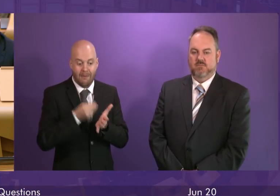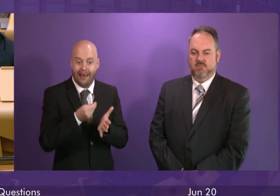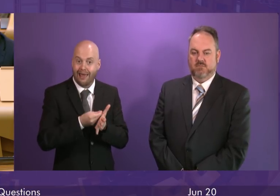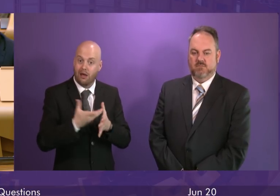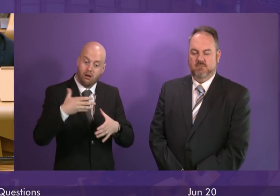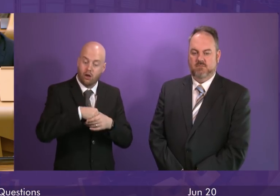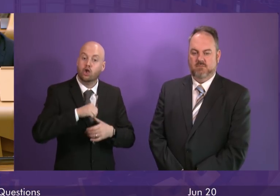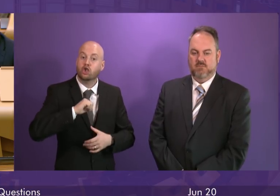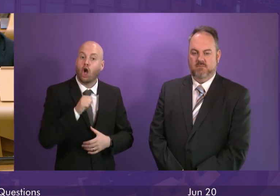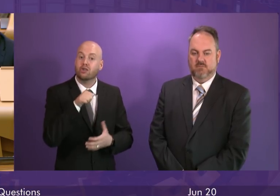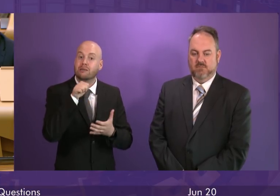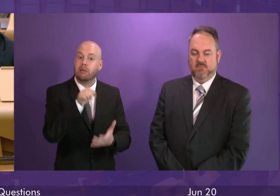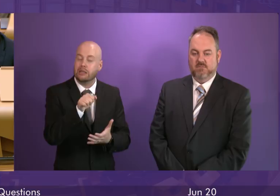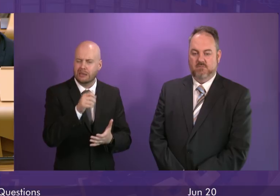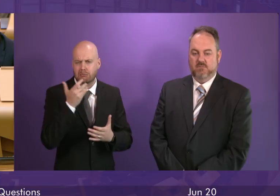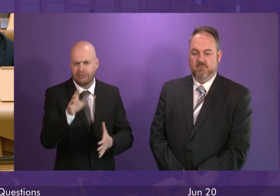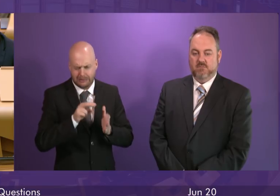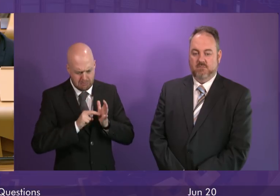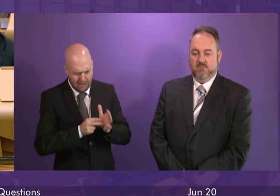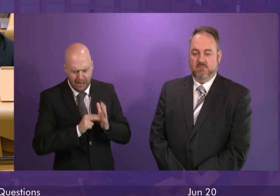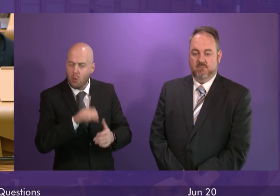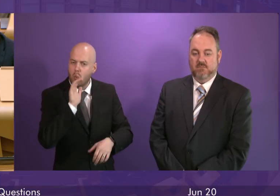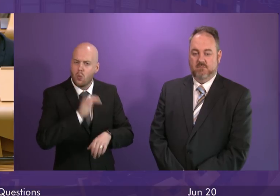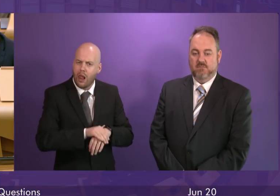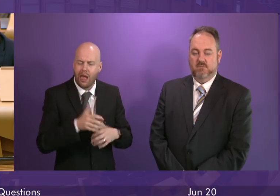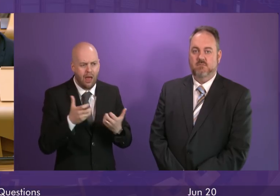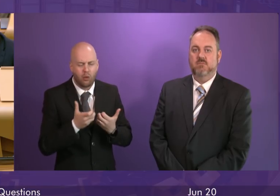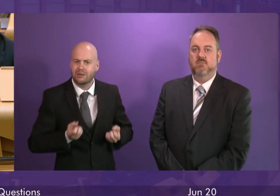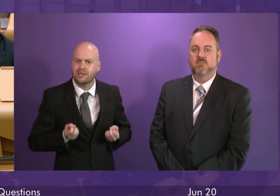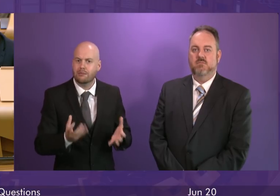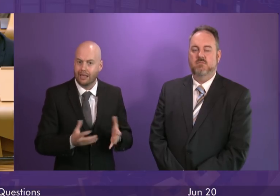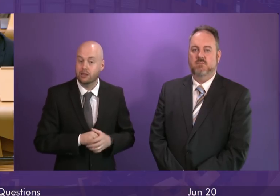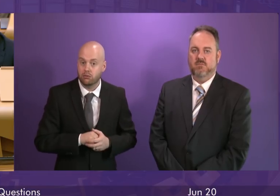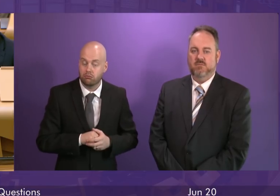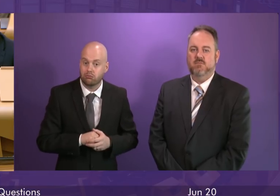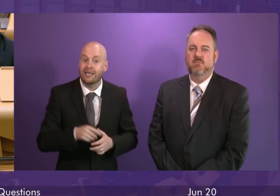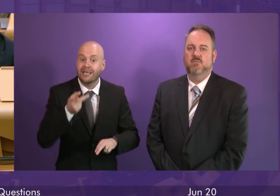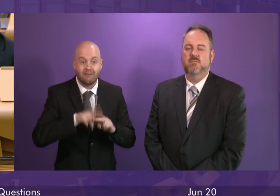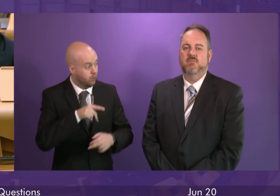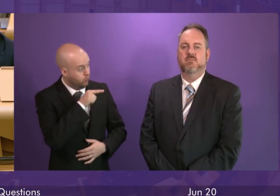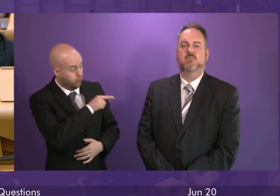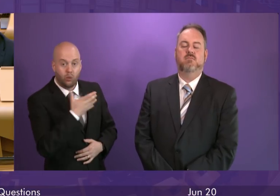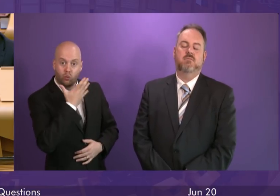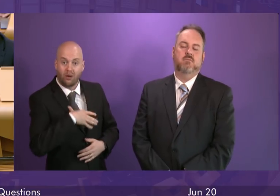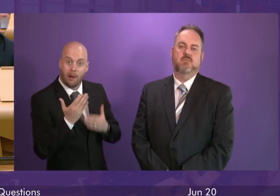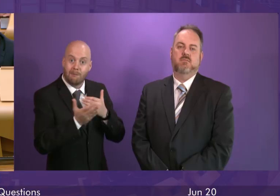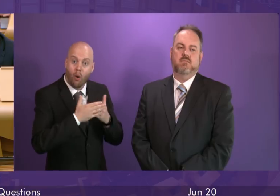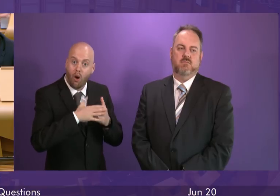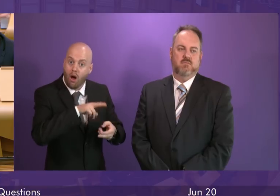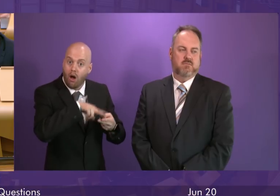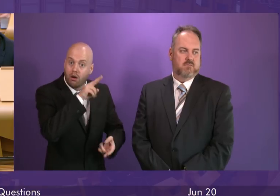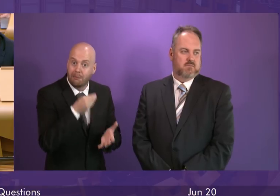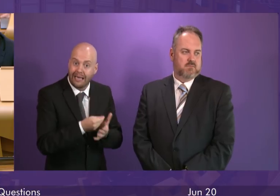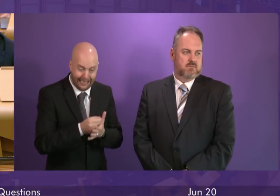But if Richard Leonard wants us to give more money to the Scottish Welfare Fund this year, then if later today or